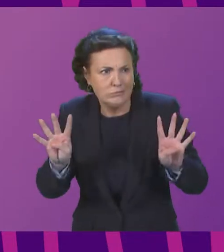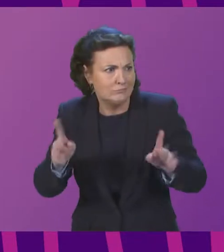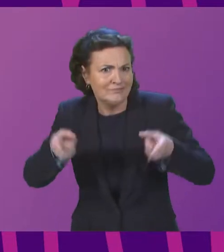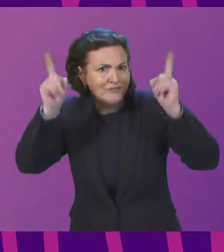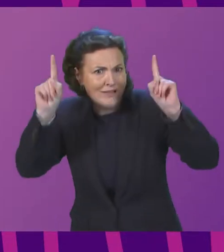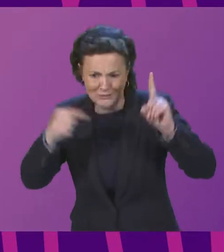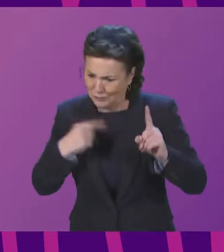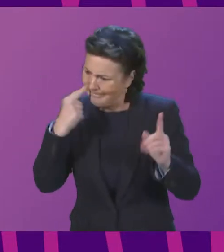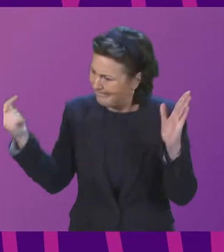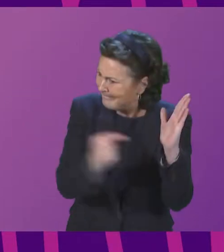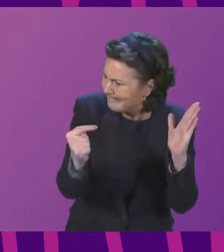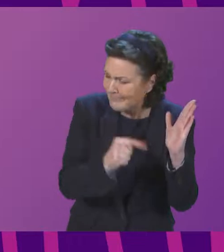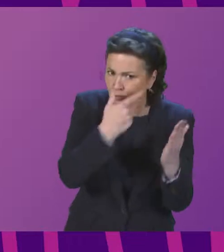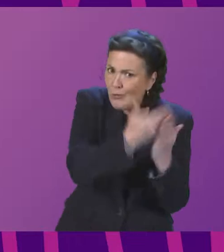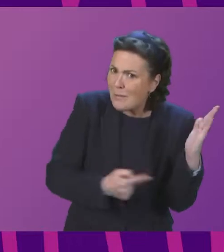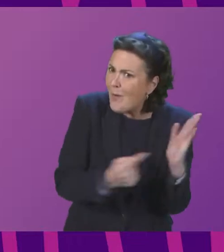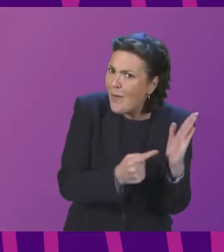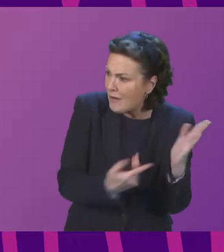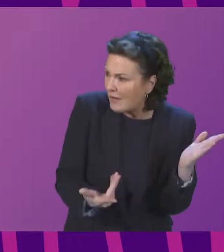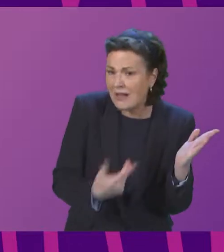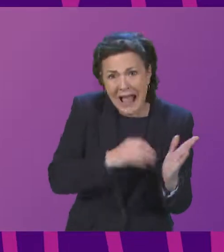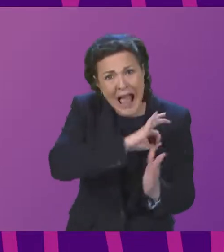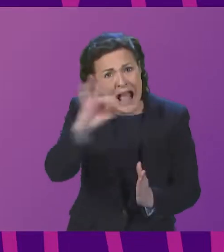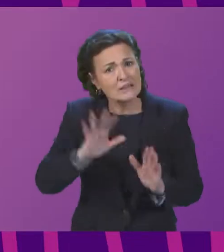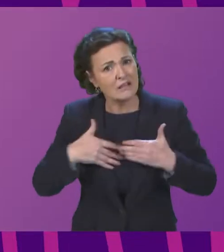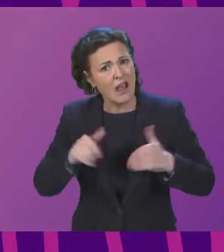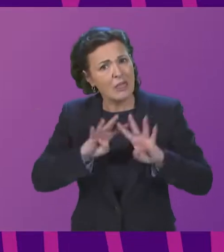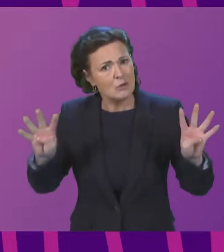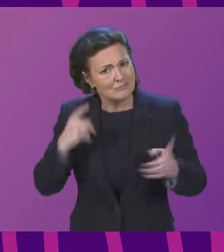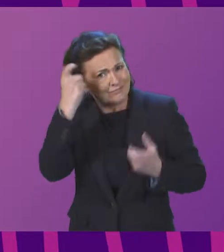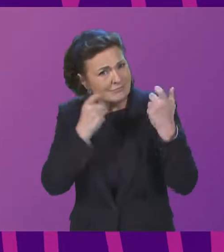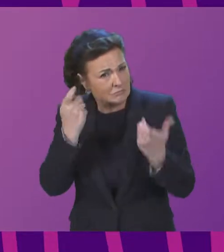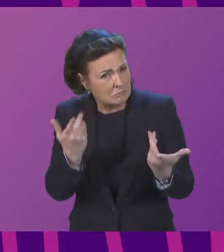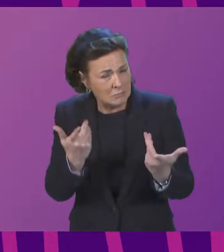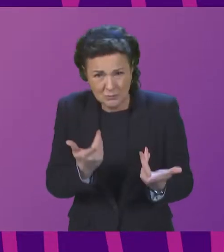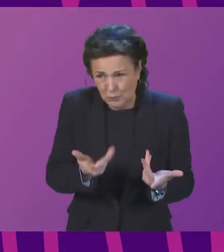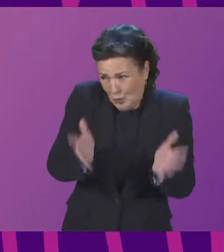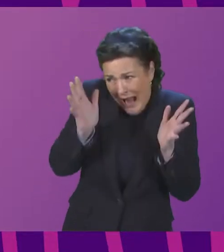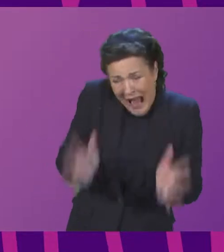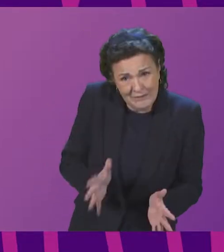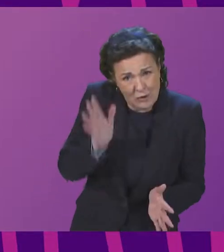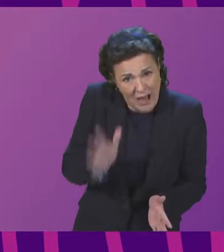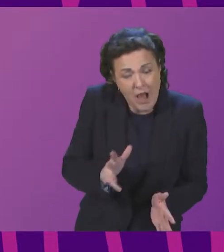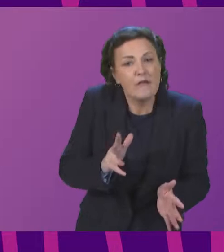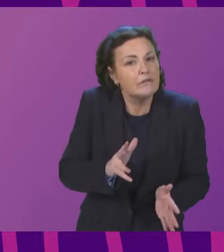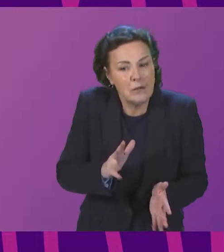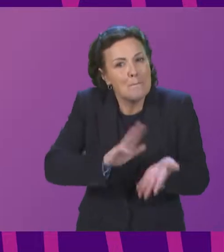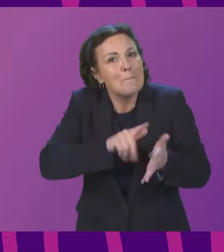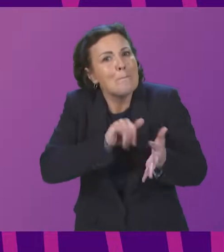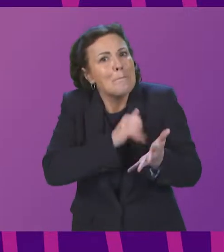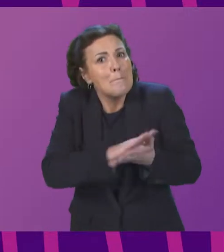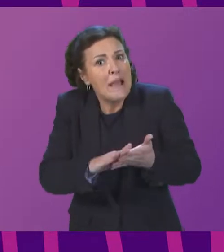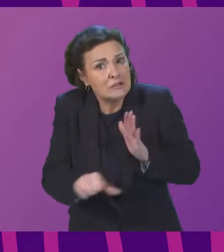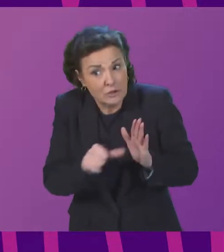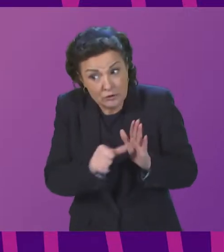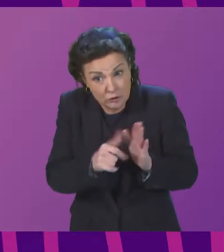to the SHTG report's findings, asking health boards to consider the availability of non-mesh surgery within their health board and